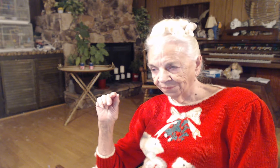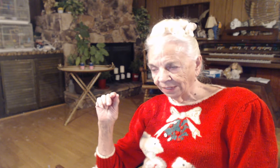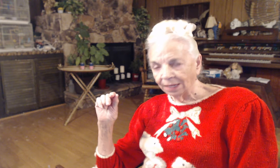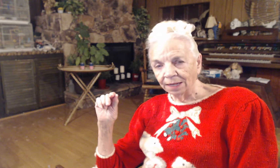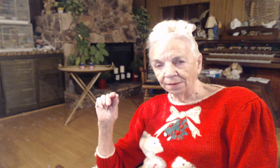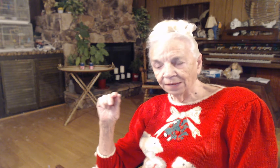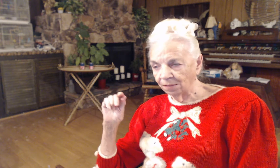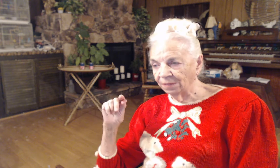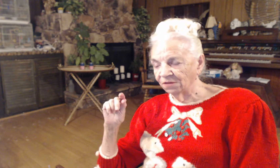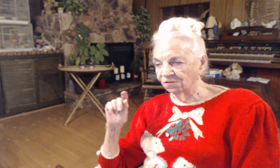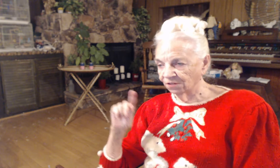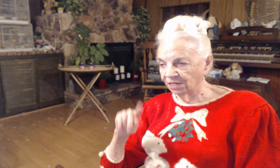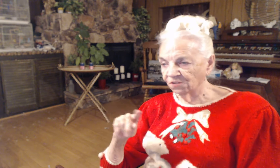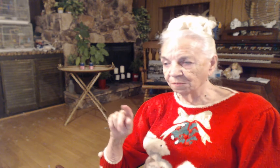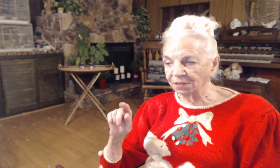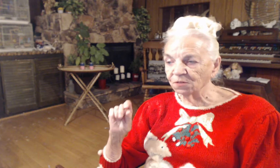That means he simply spoke.